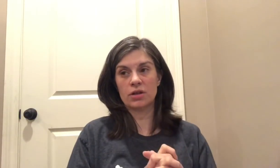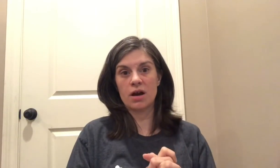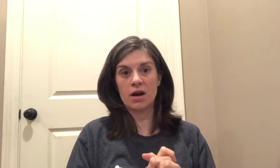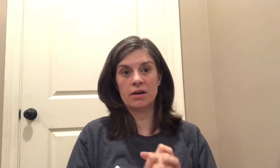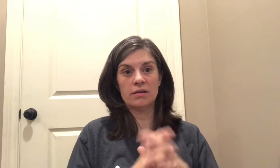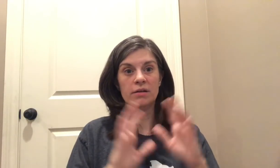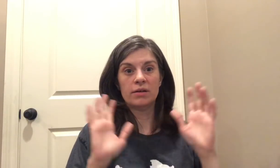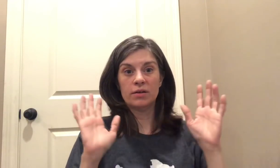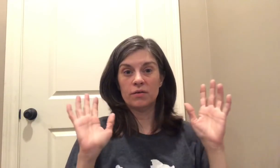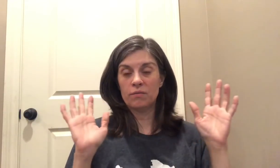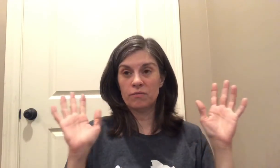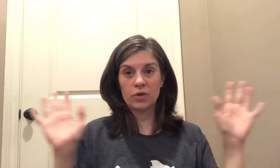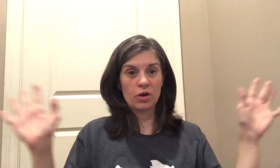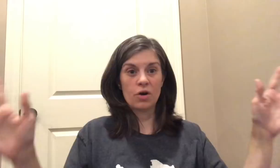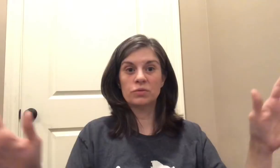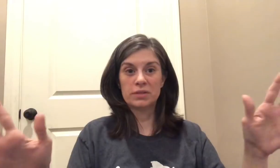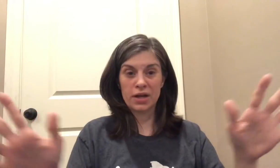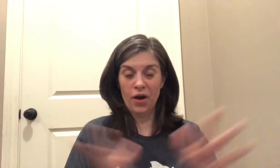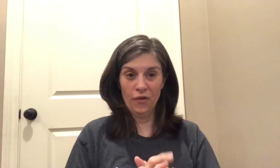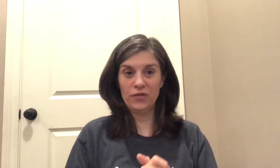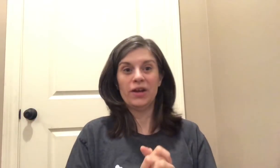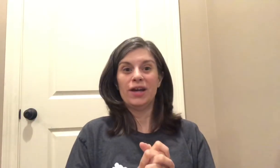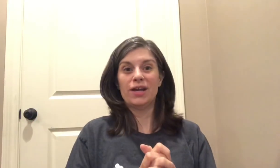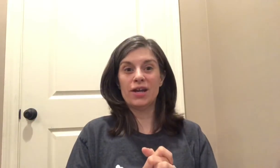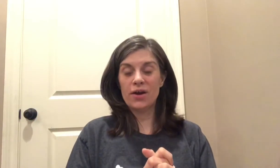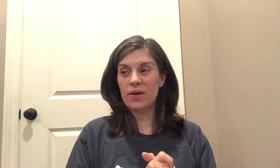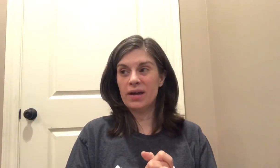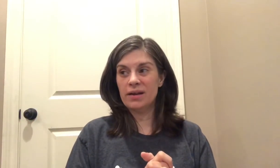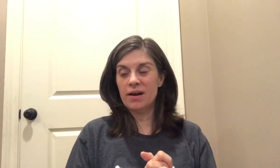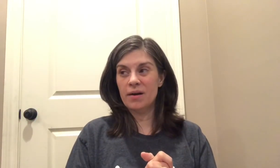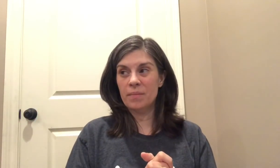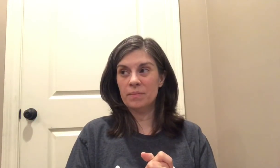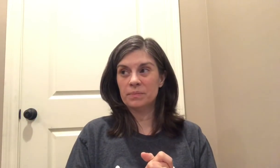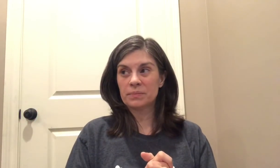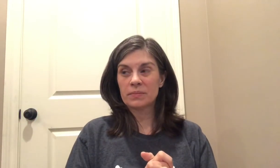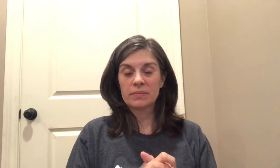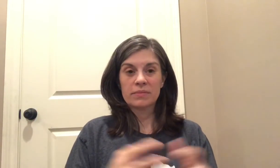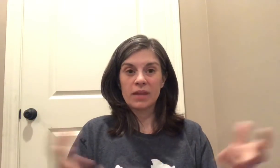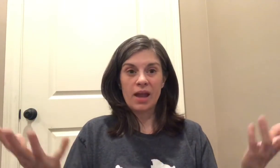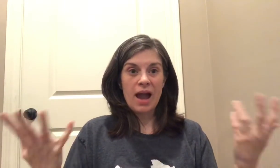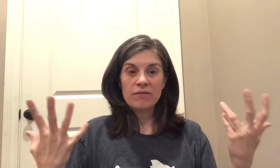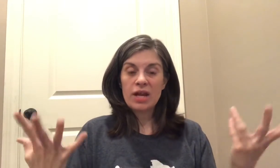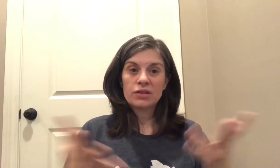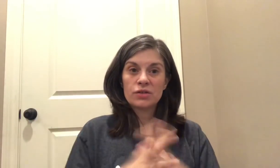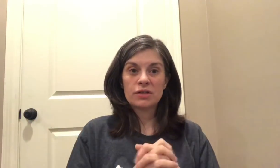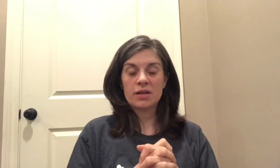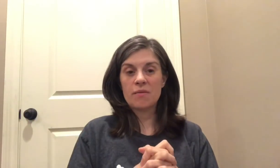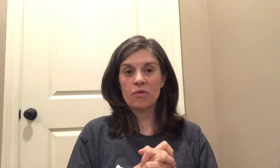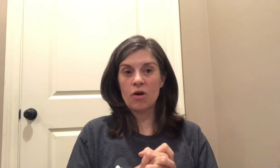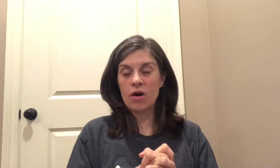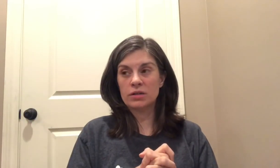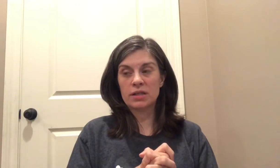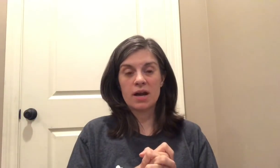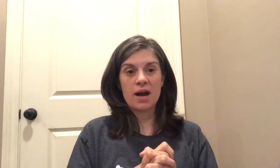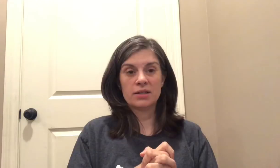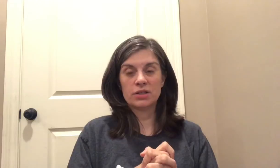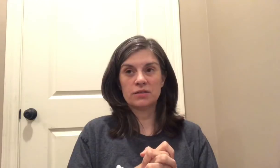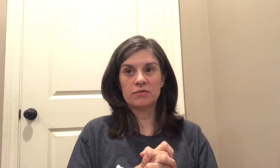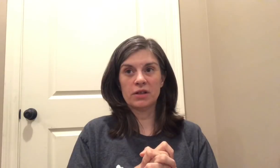to God for your own self you know and um I have to answer to him for ours and I just feel